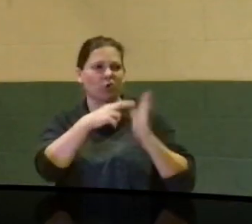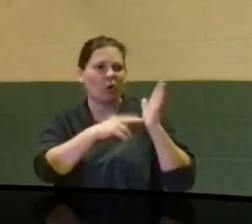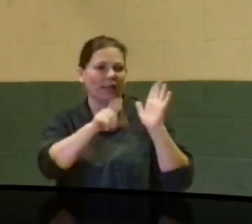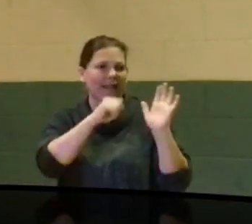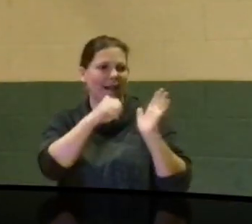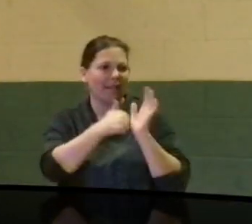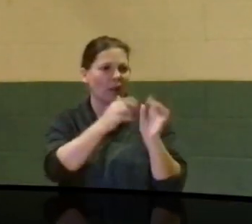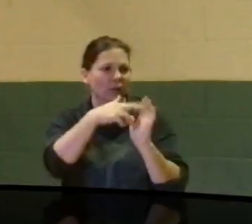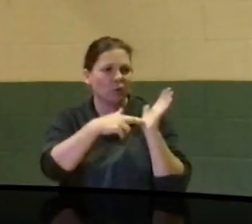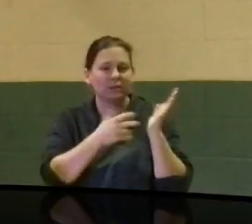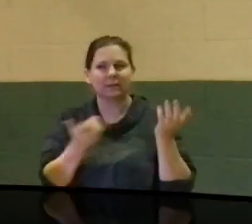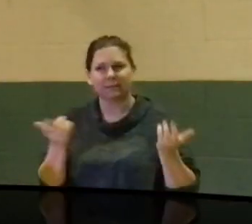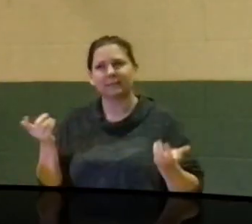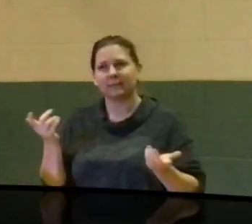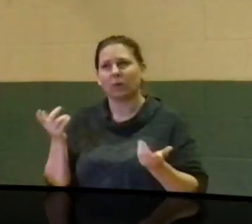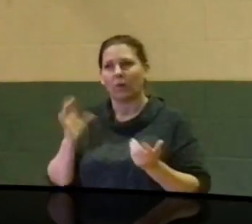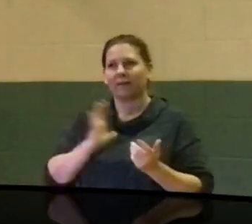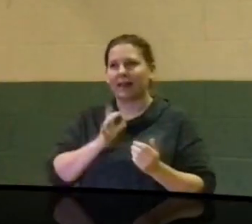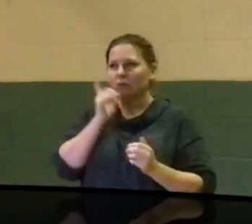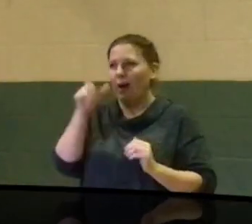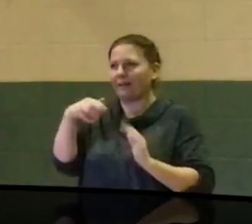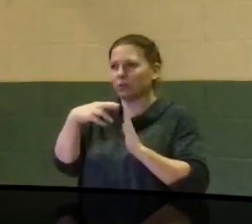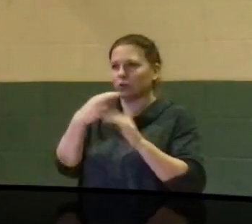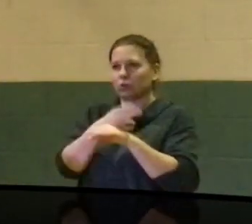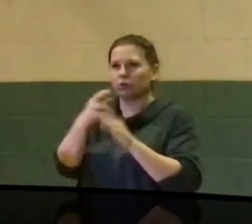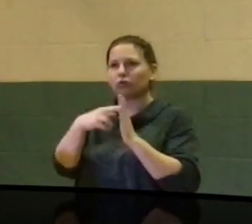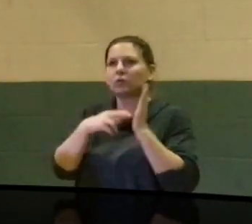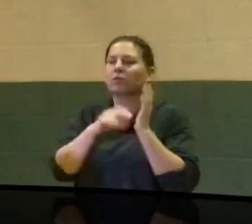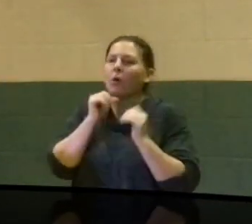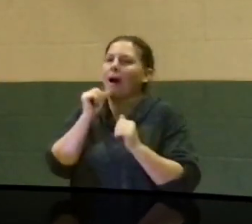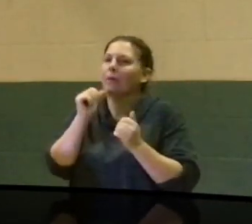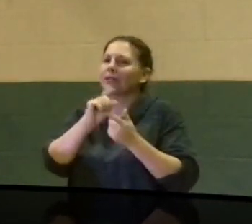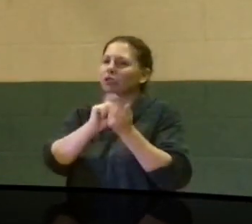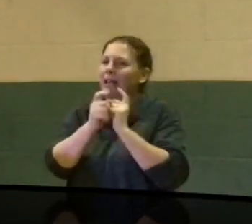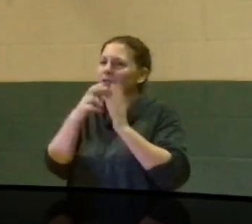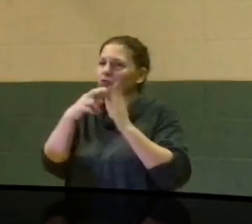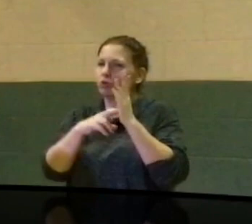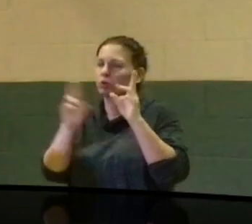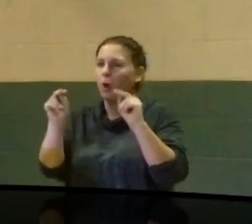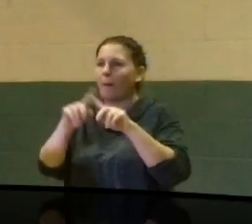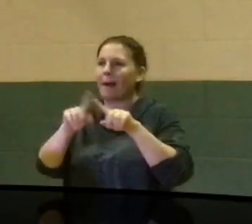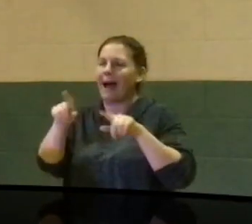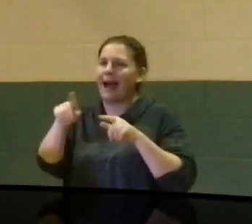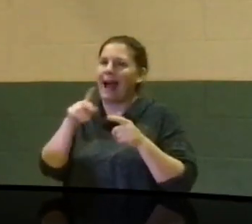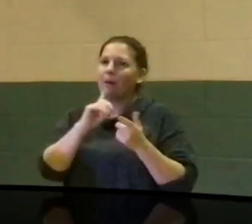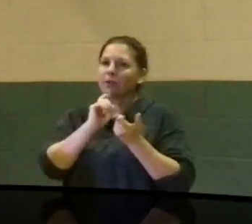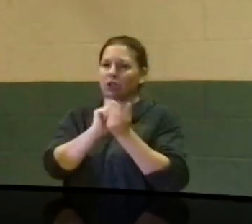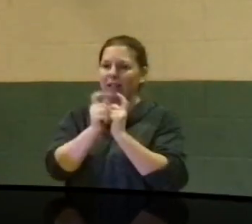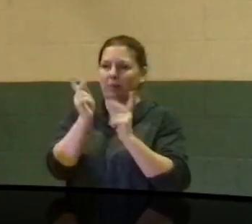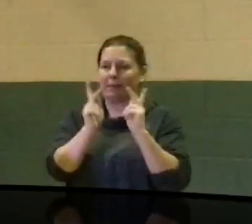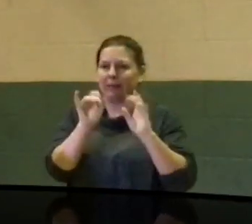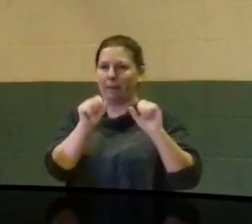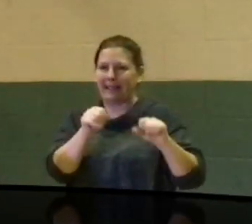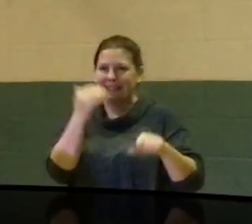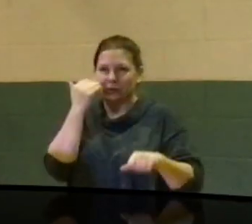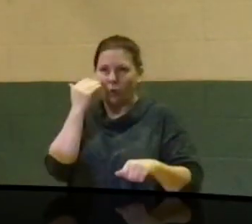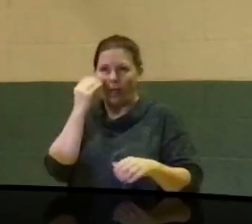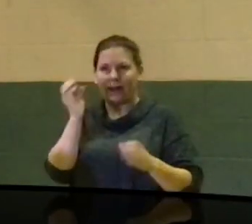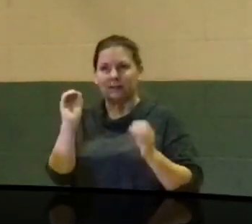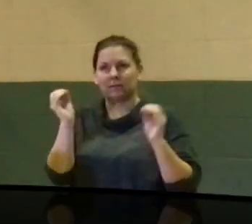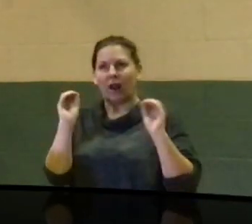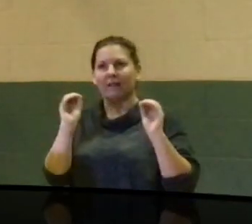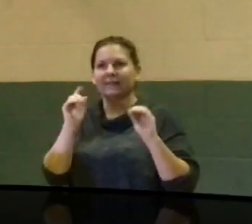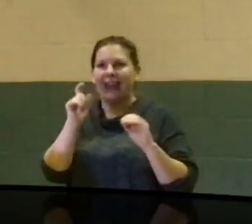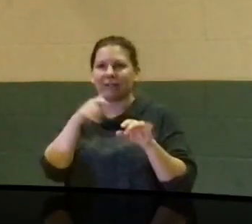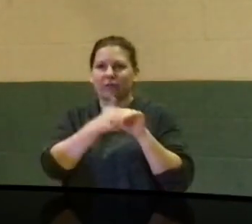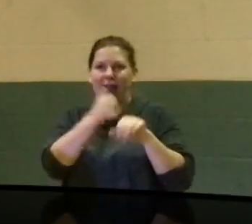You will find that those rules wouldn't be necessary. So I wouldn't change rules. I would change people's ability to know that none of us are subject to